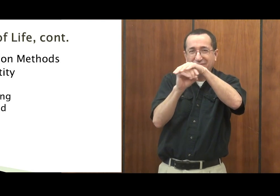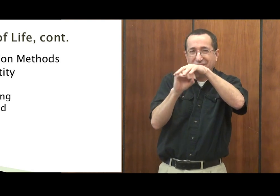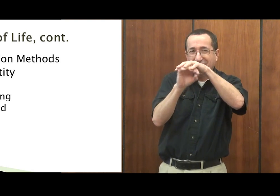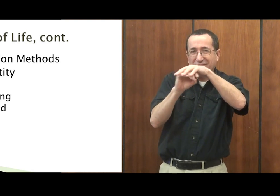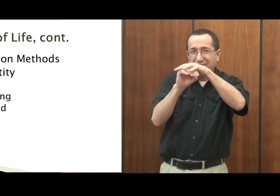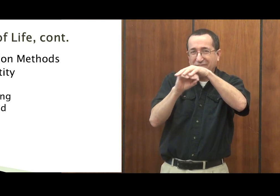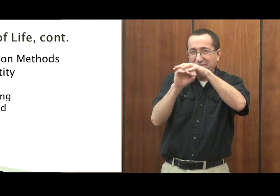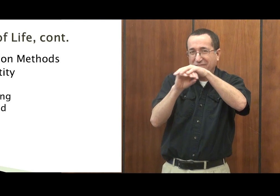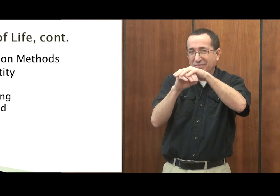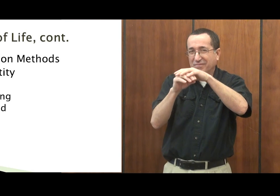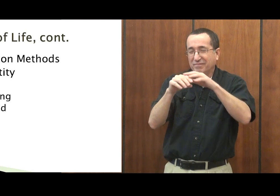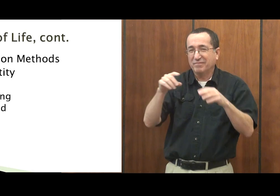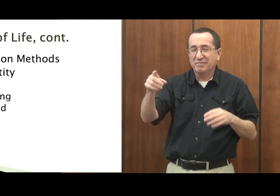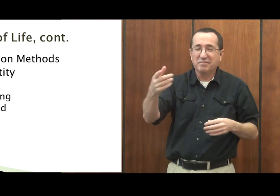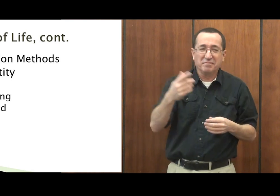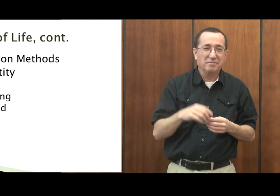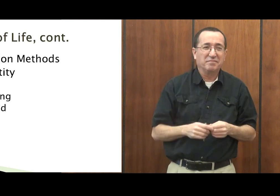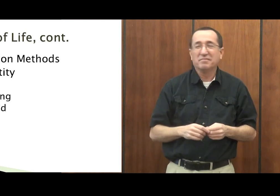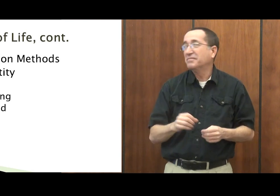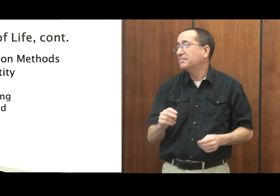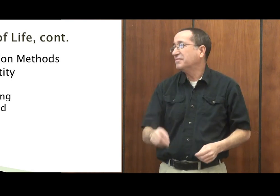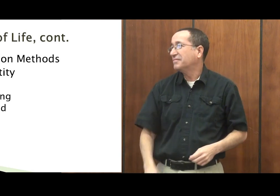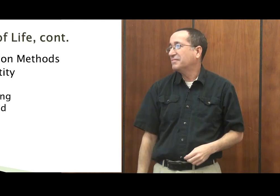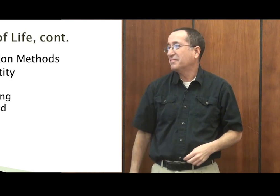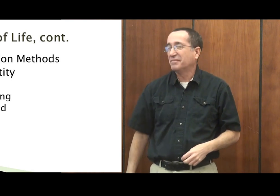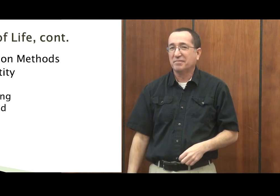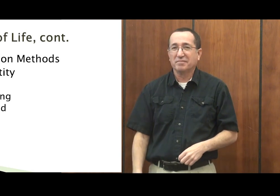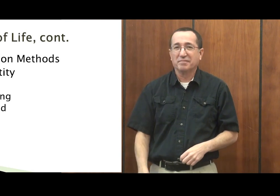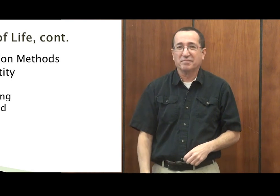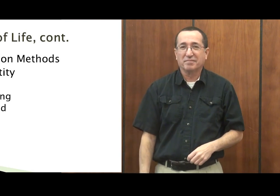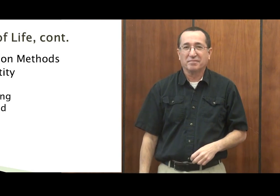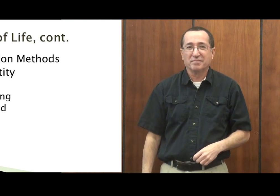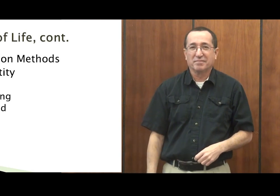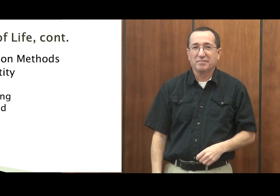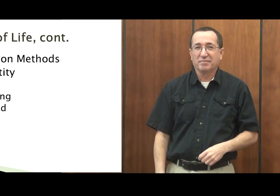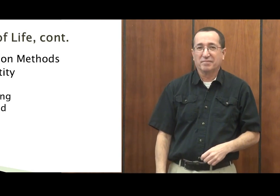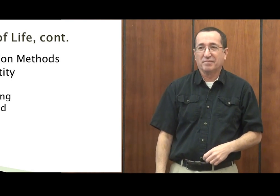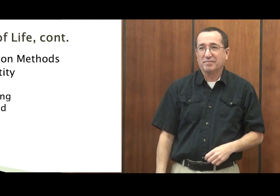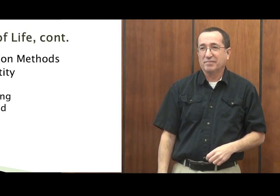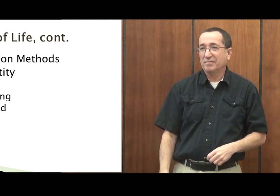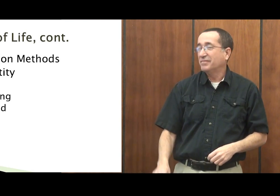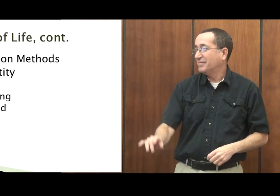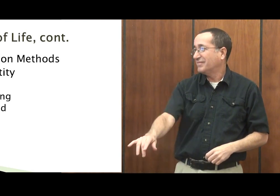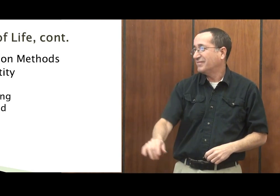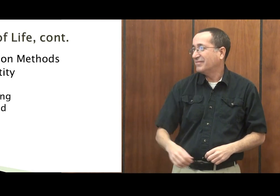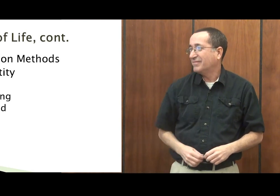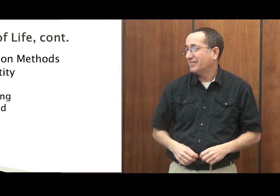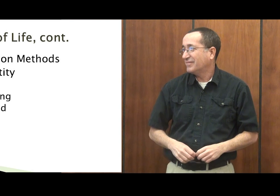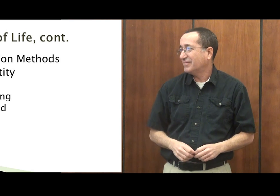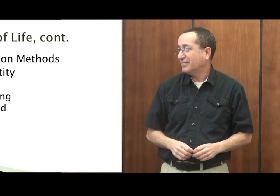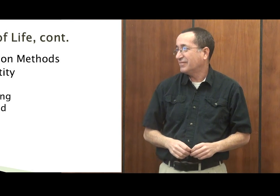language tactically. Learn to read braille and function as a deaf and a blind person at the same time.